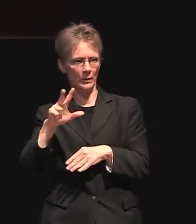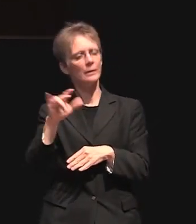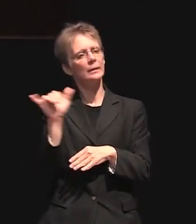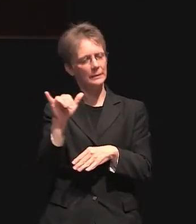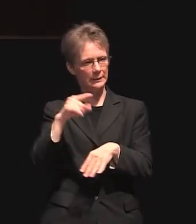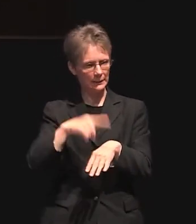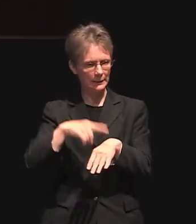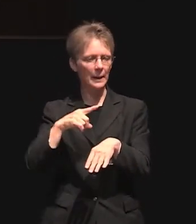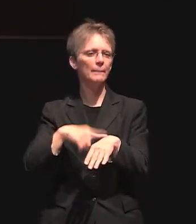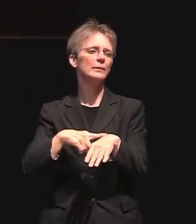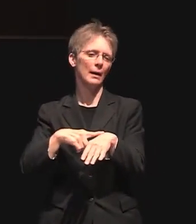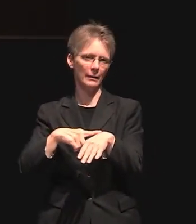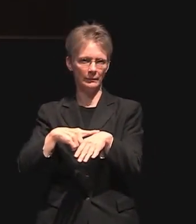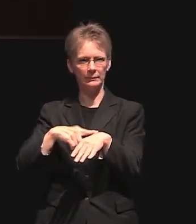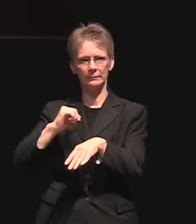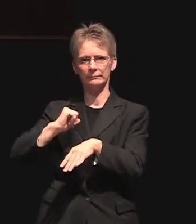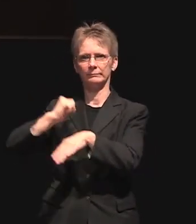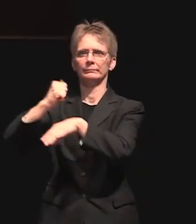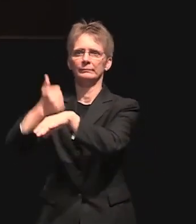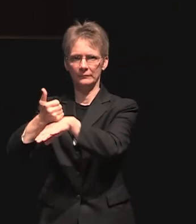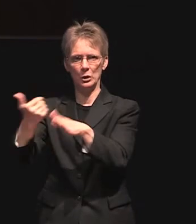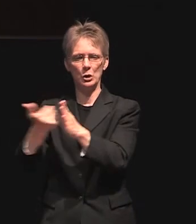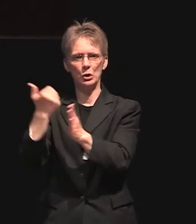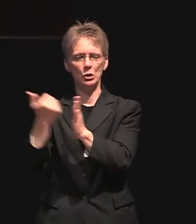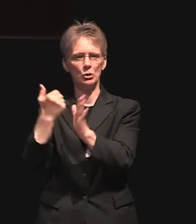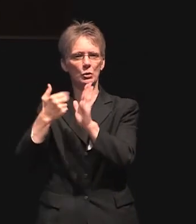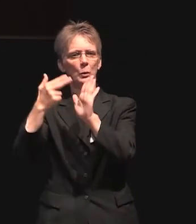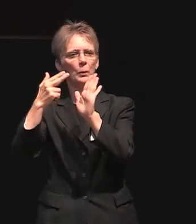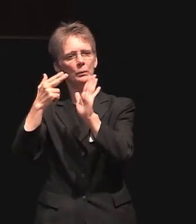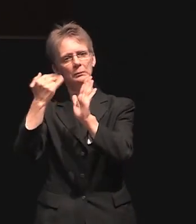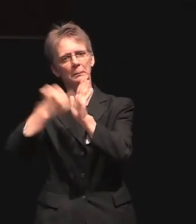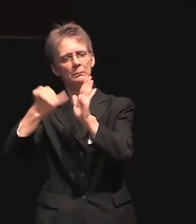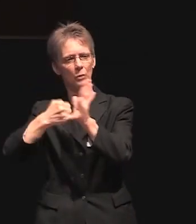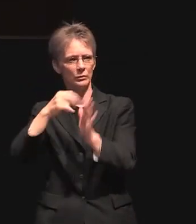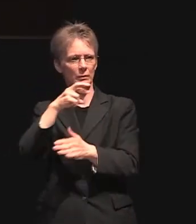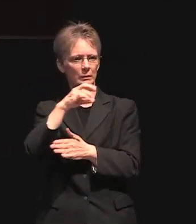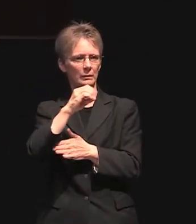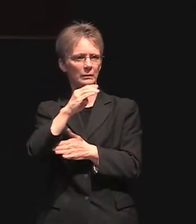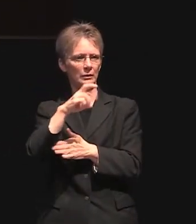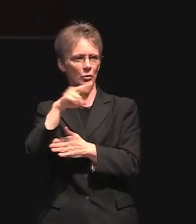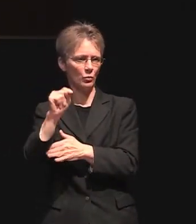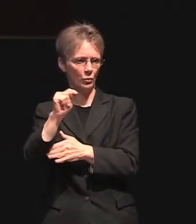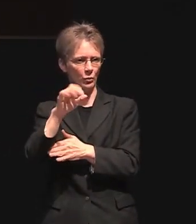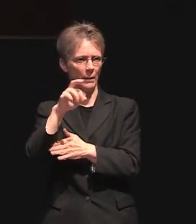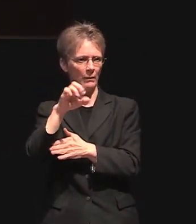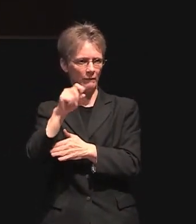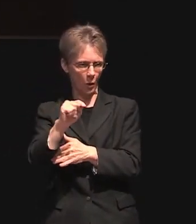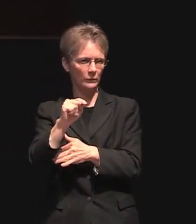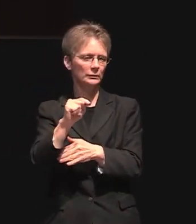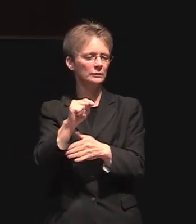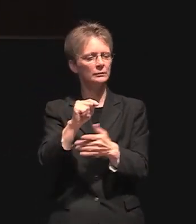robert frost the great american poet by an artist james chapin one of the great portraitists in this country's history